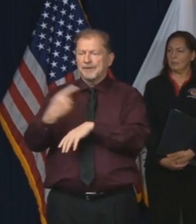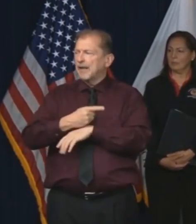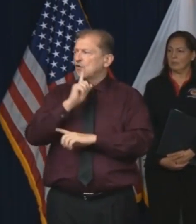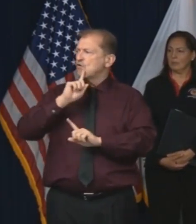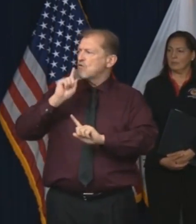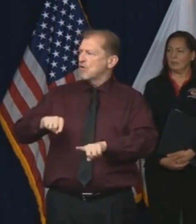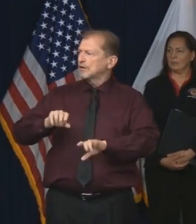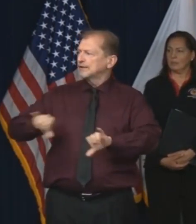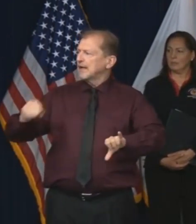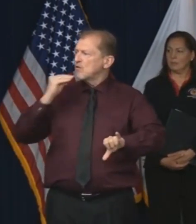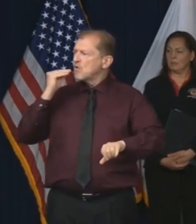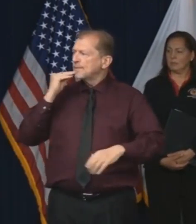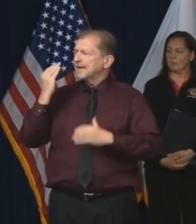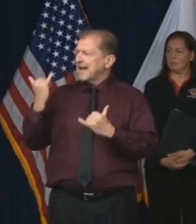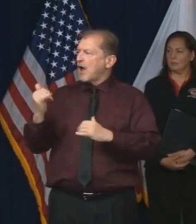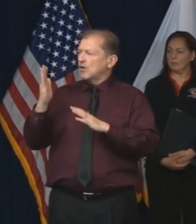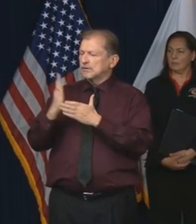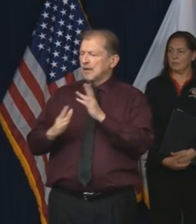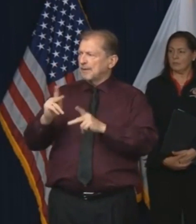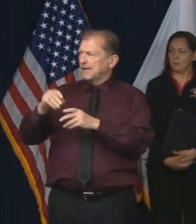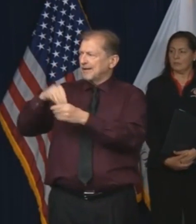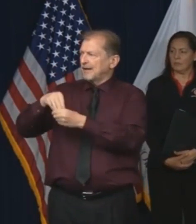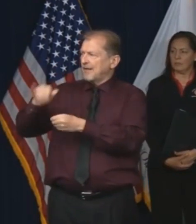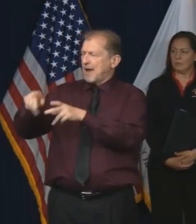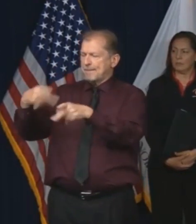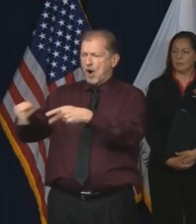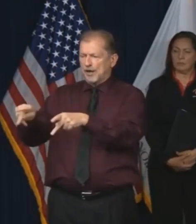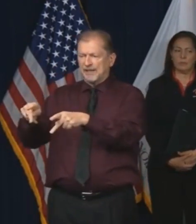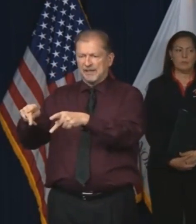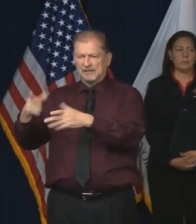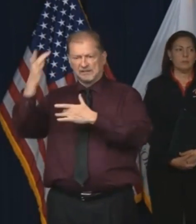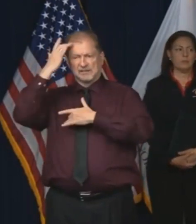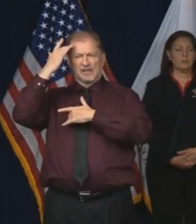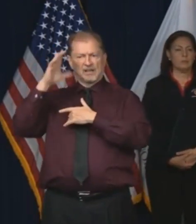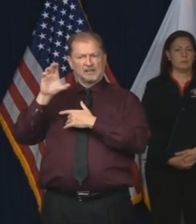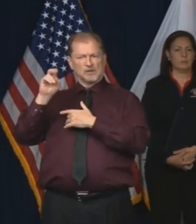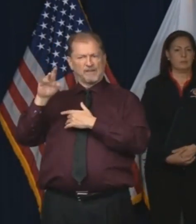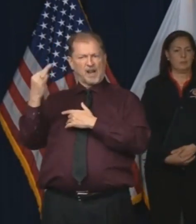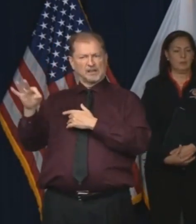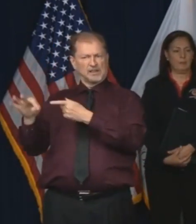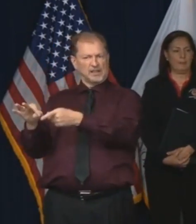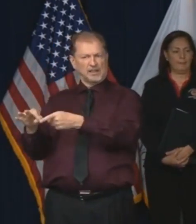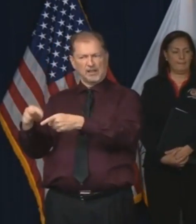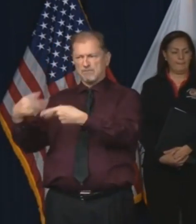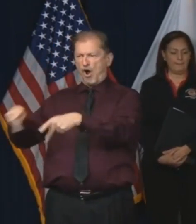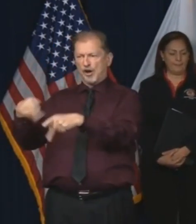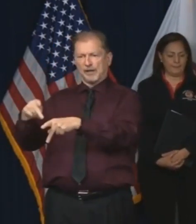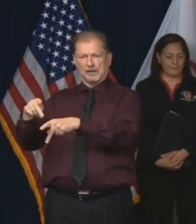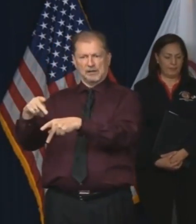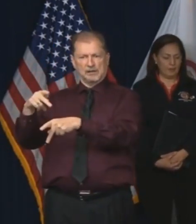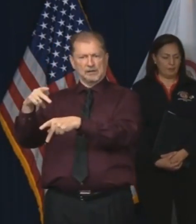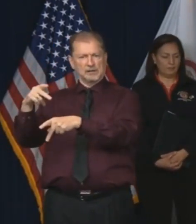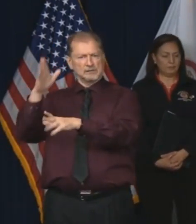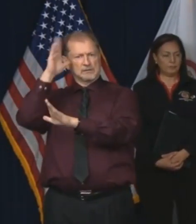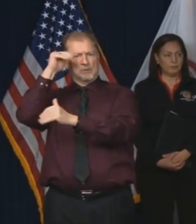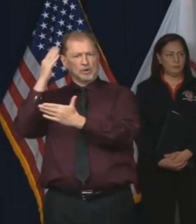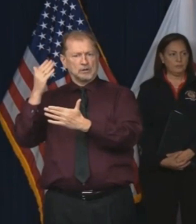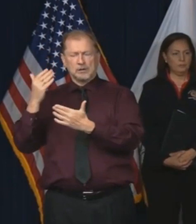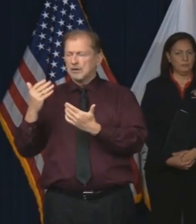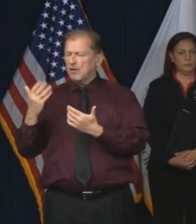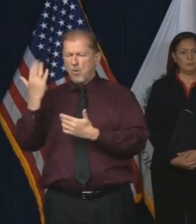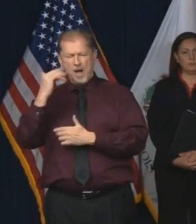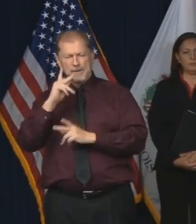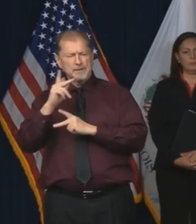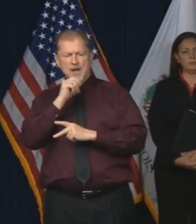Some people at that party now have coronavirus. Why do you think people aren't taking this seriously? Well, let me say that most people really are. The